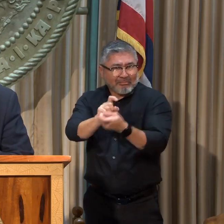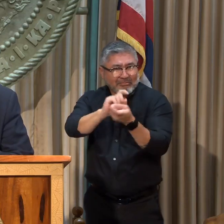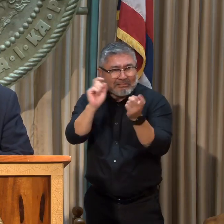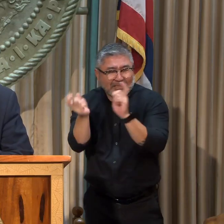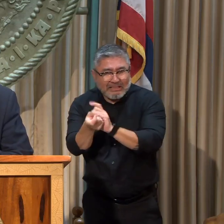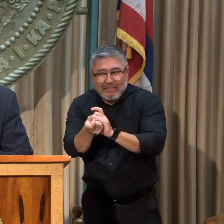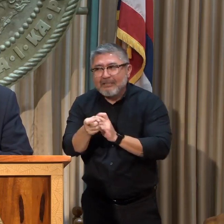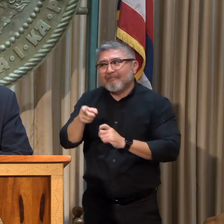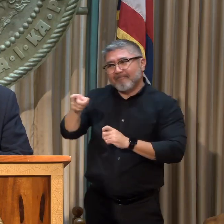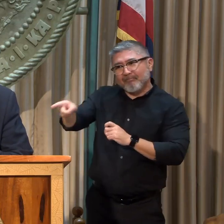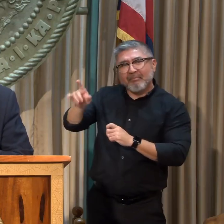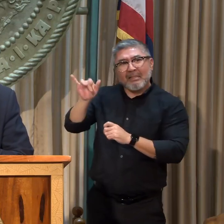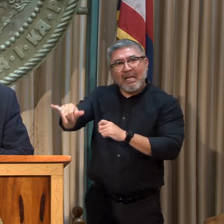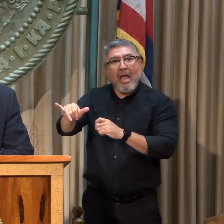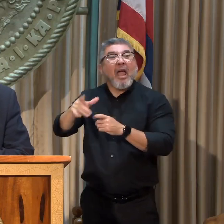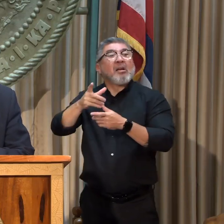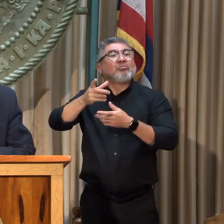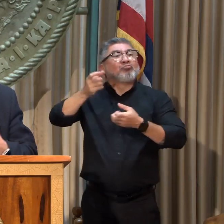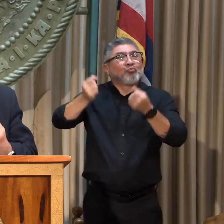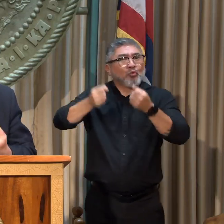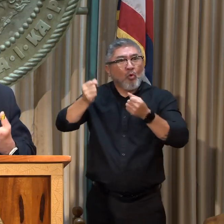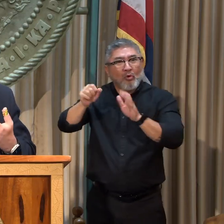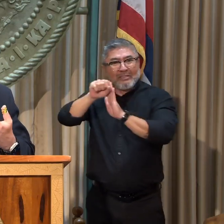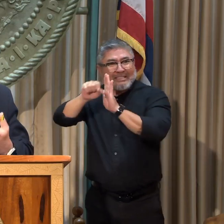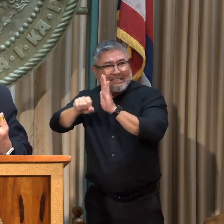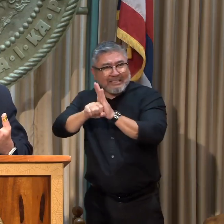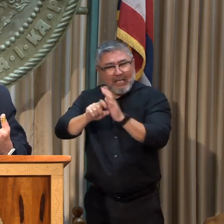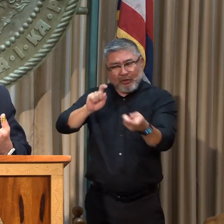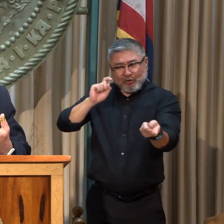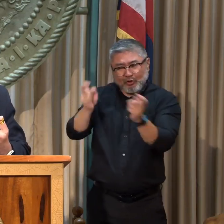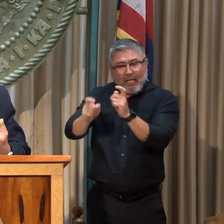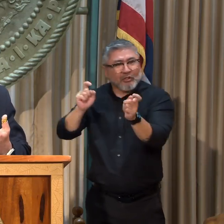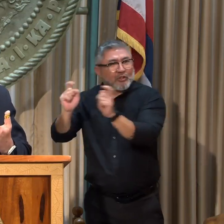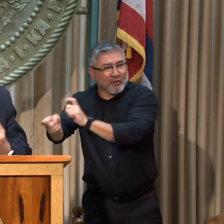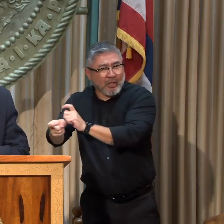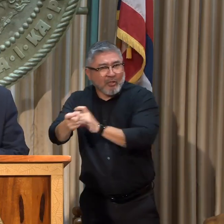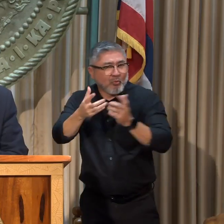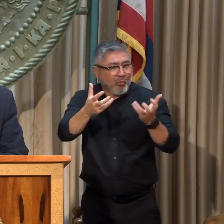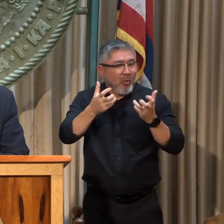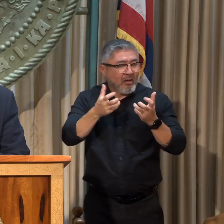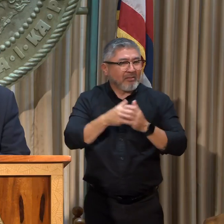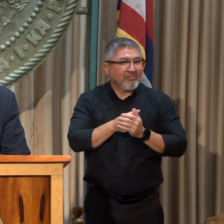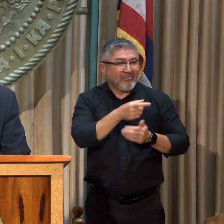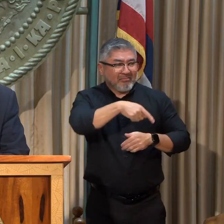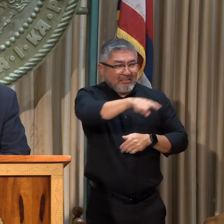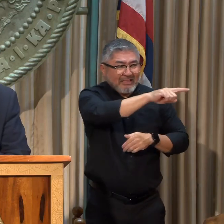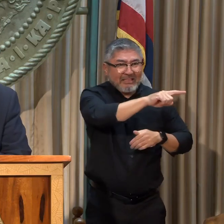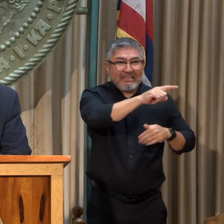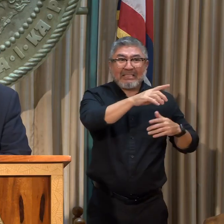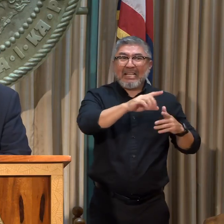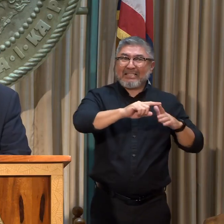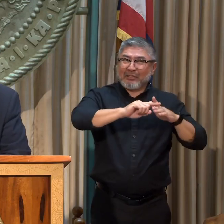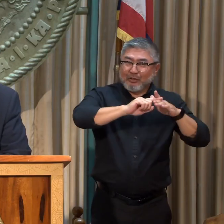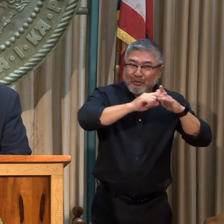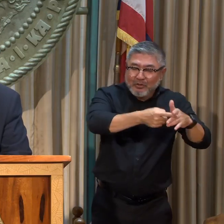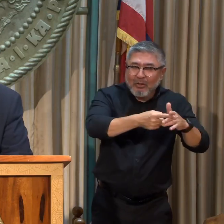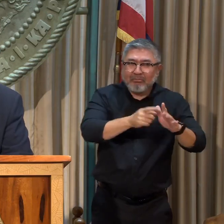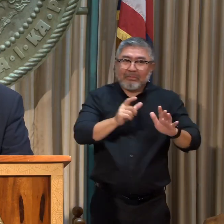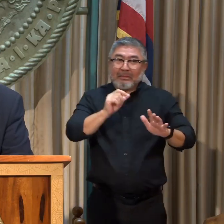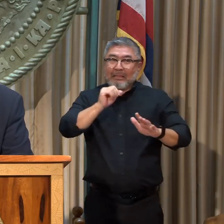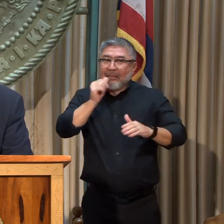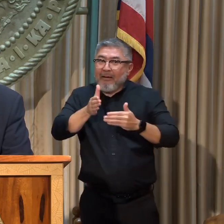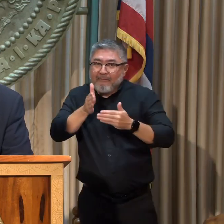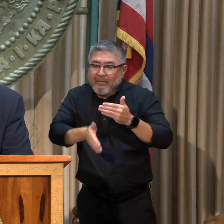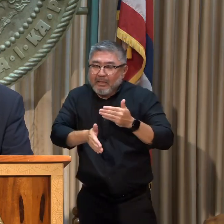fleet by 2035. These are important things to take up, but they are certainly not the whole story. Our Hawaii State Energy